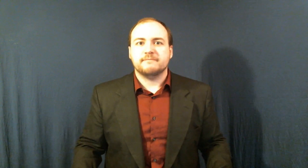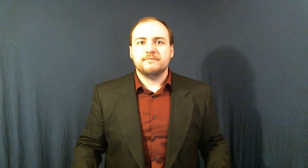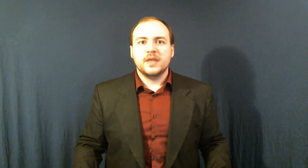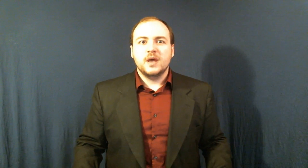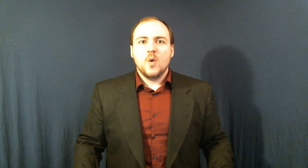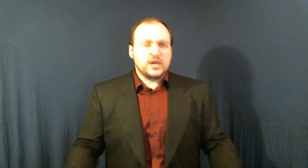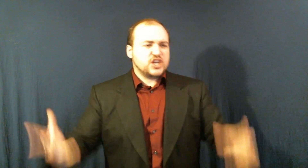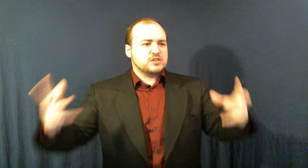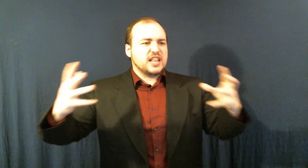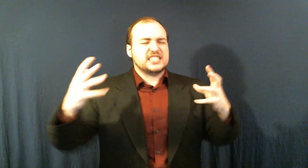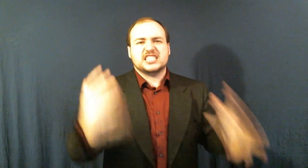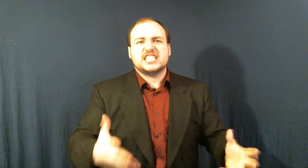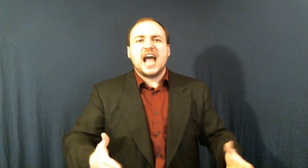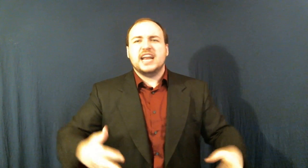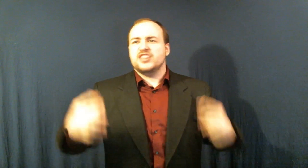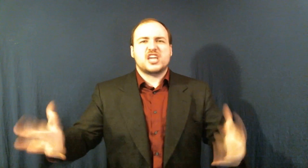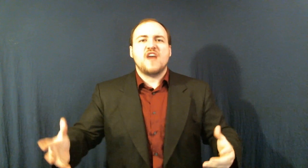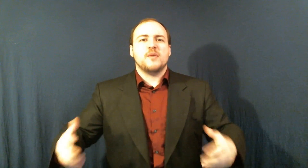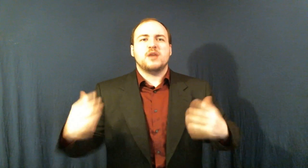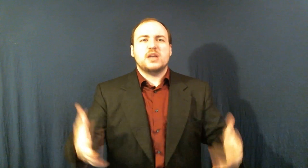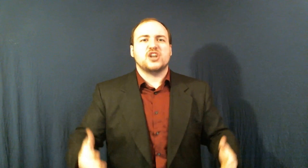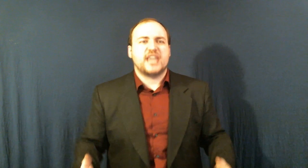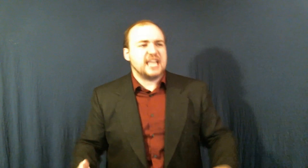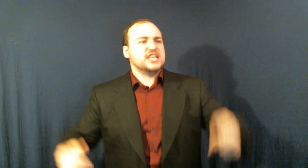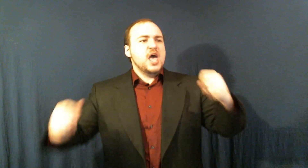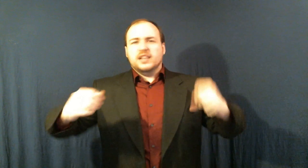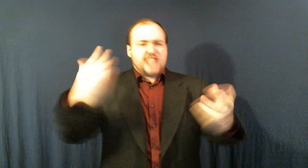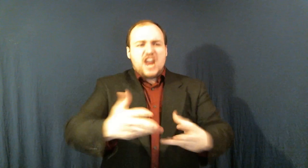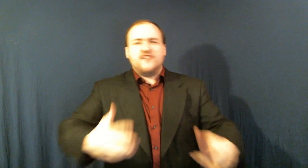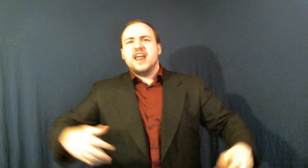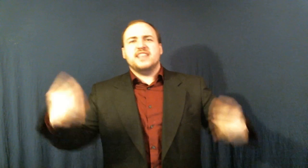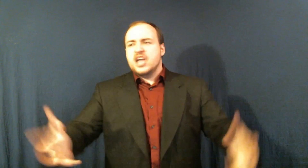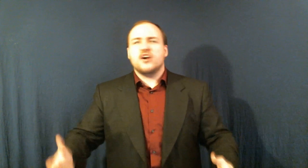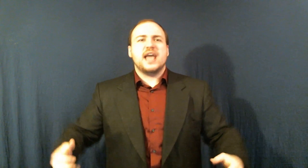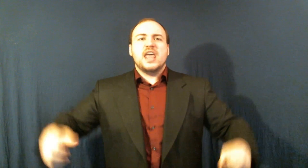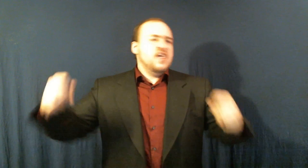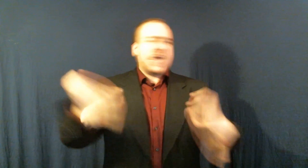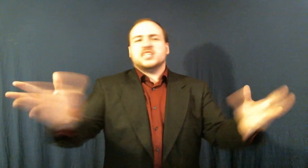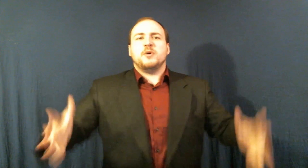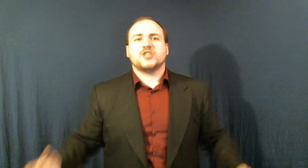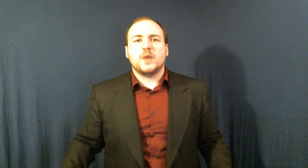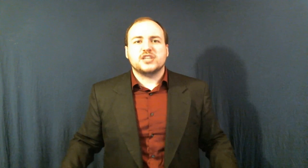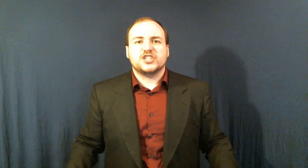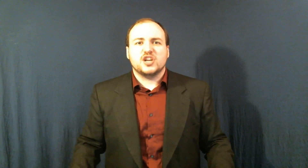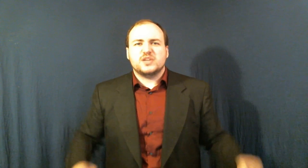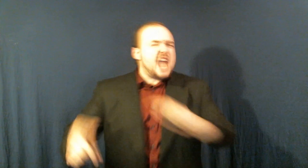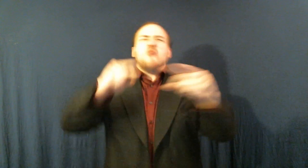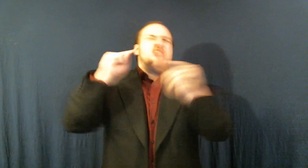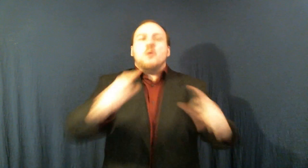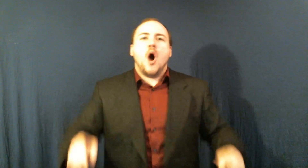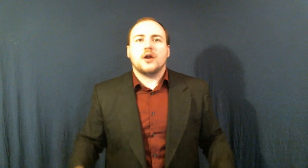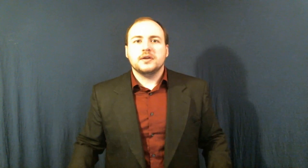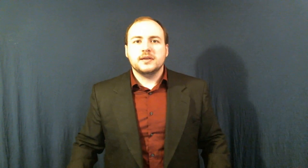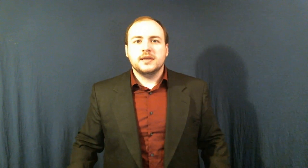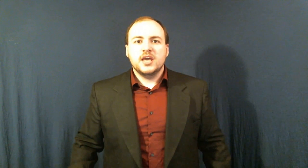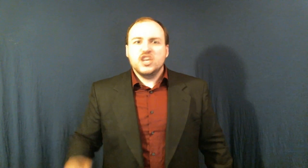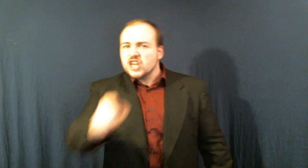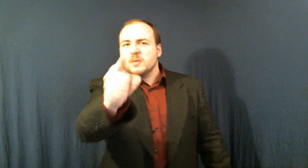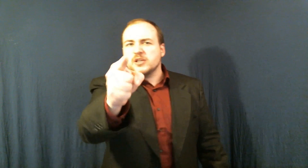We choose to let society and the government raise our kids TV and the internet That's supposed to raise our children No you are You're supposed